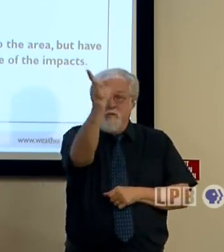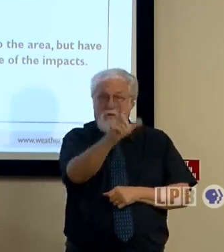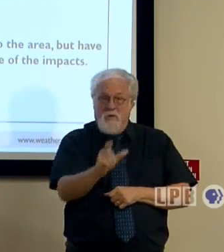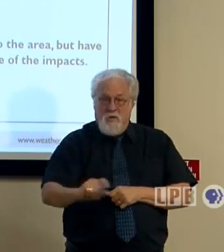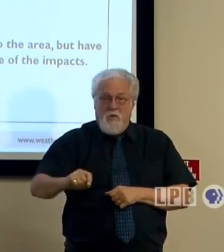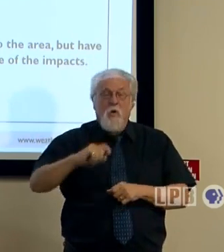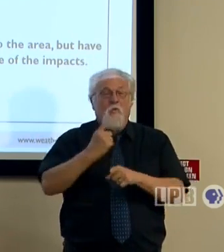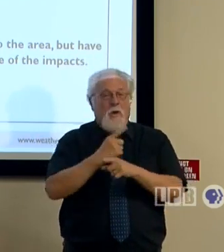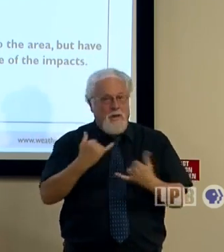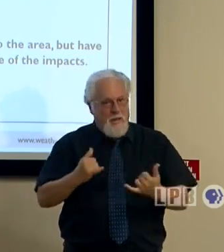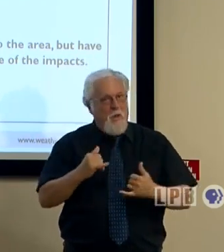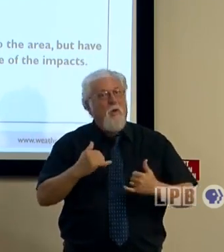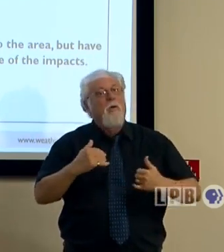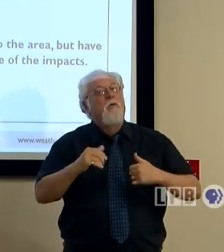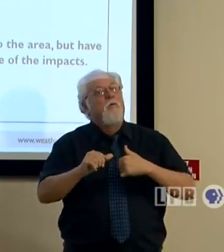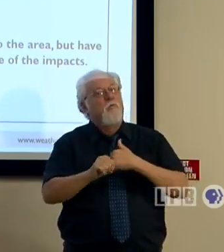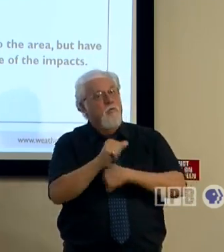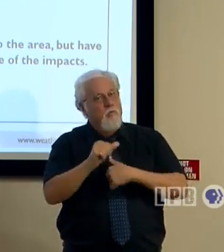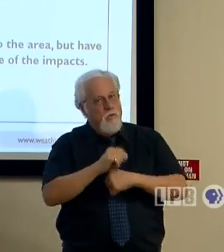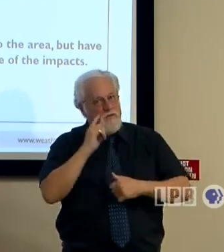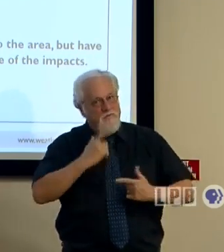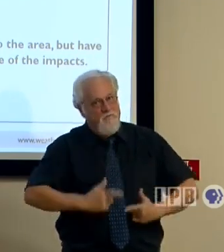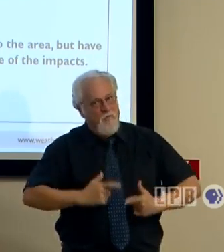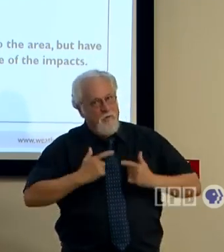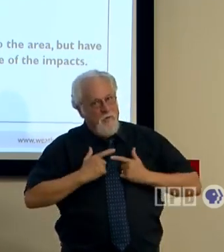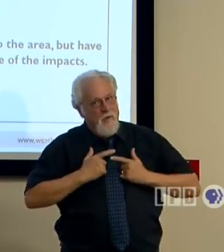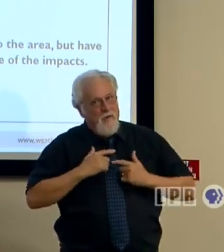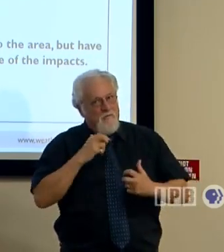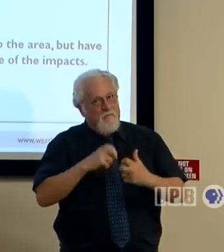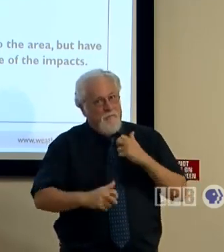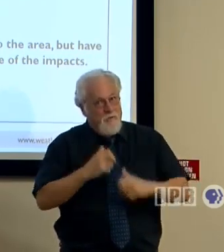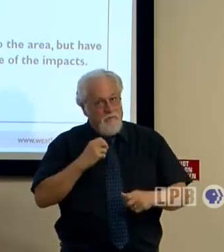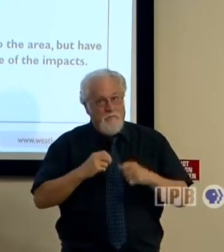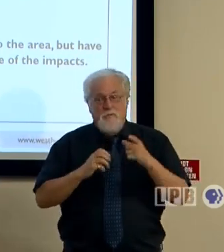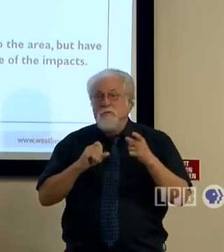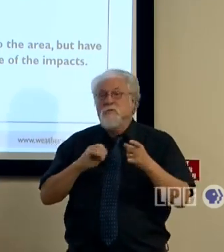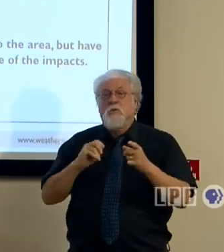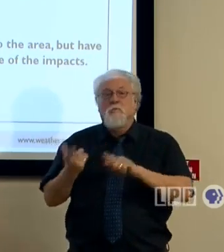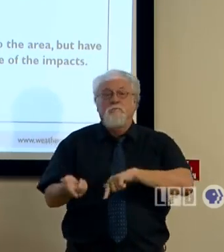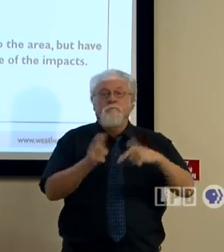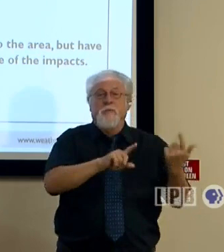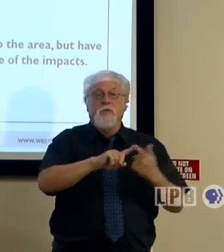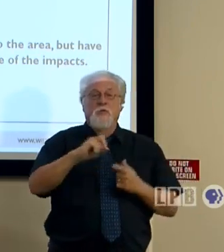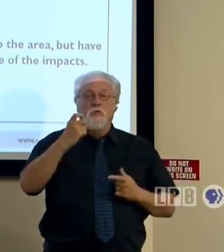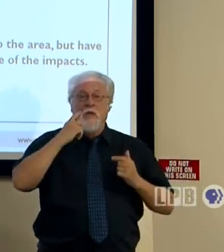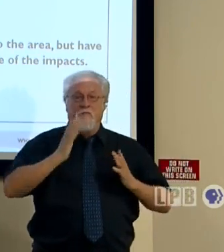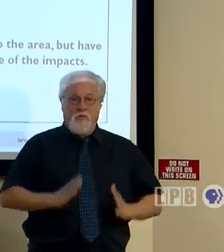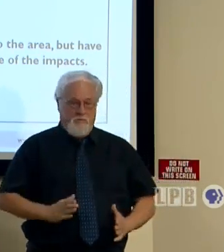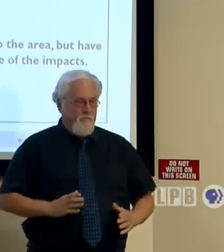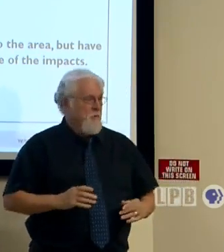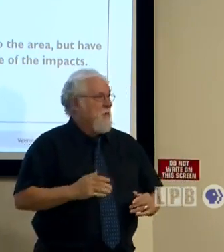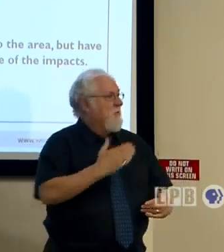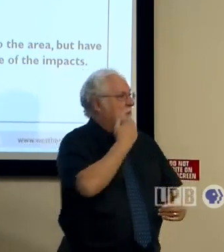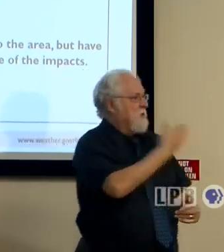risk for life-threatening impacts from Hurricane Delta. And with that, I'll turn it back over to you, Governor, and again, thank you.